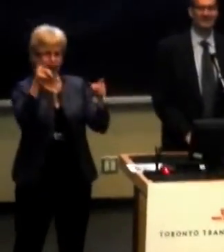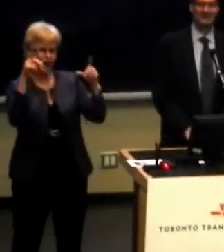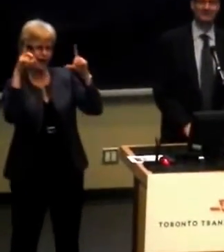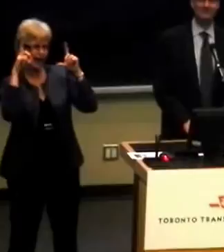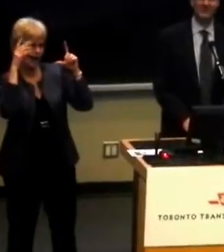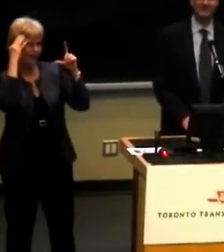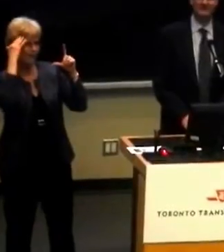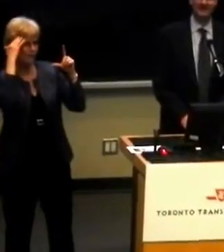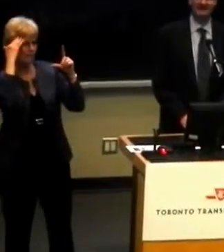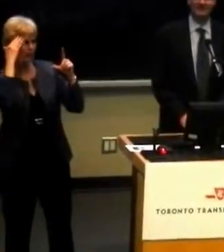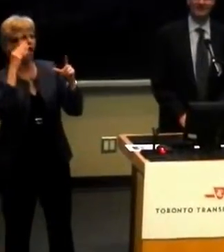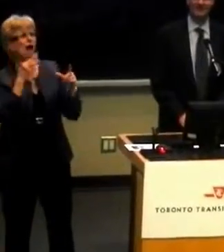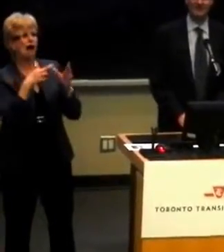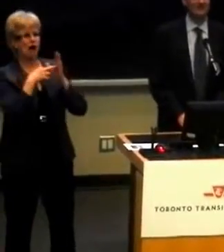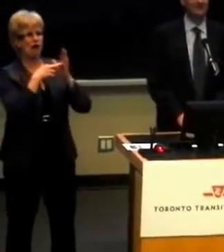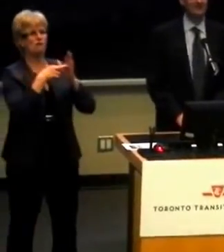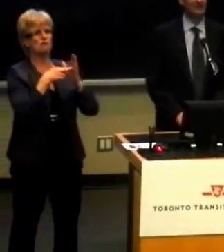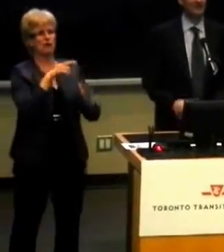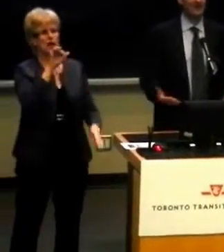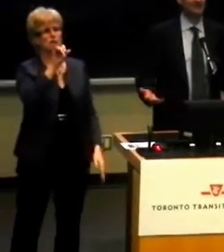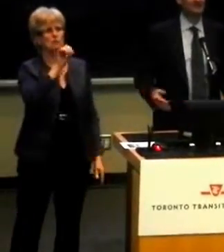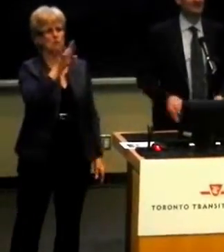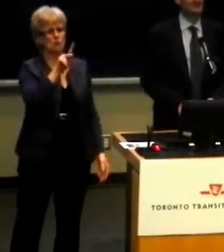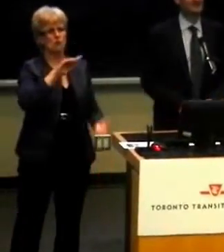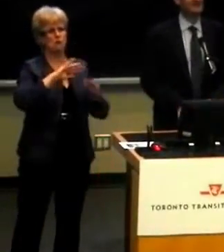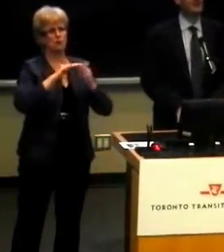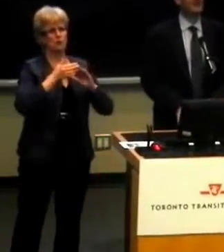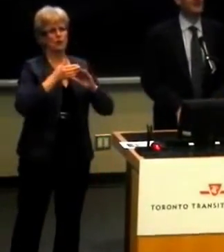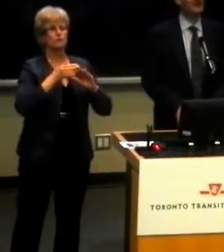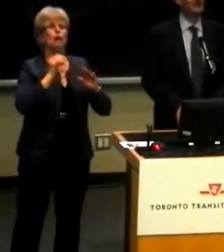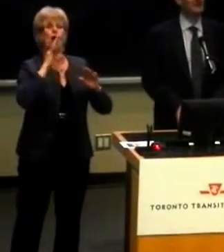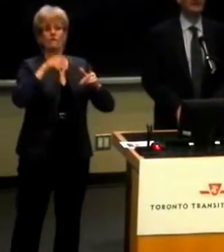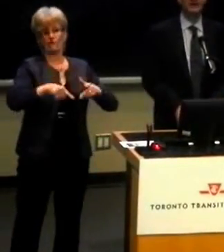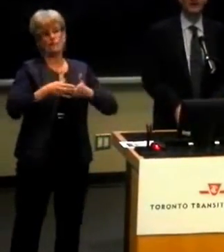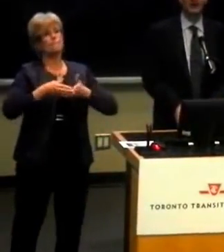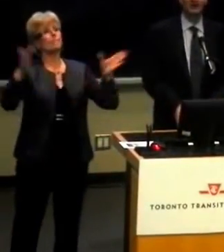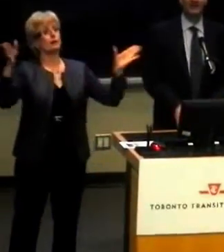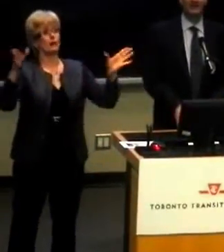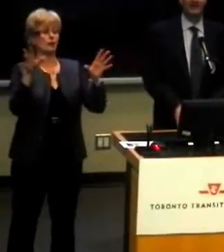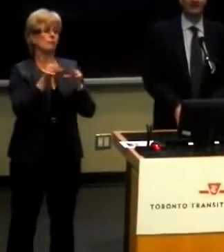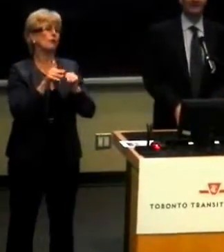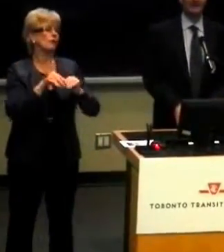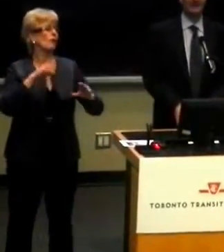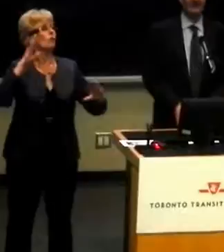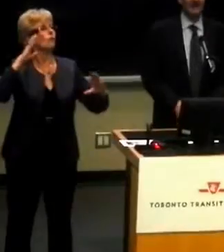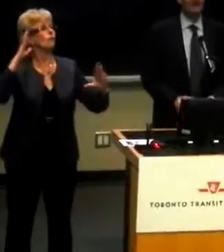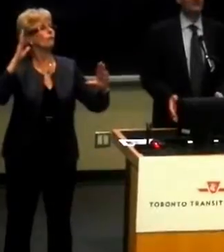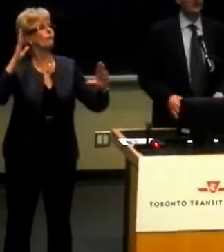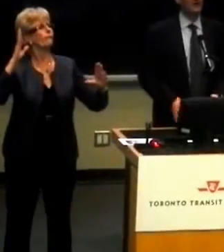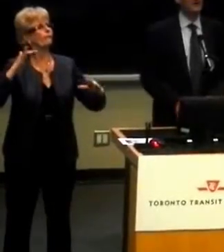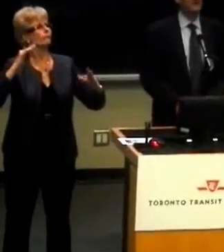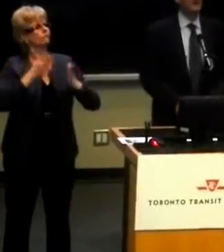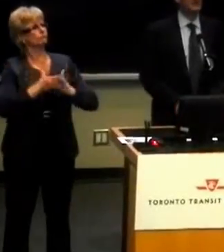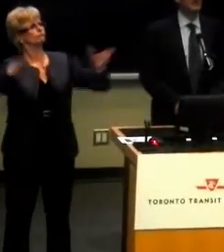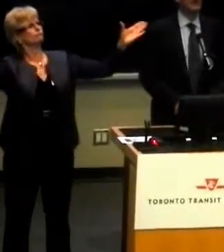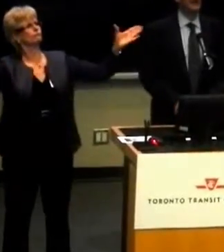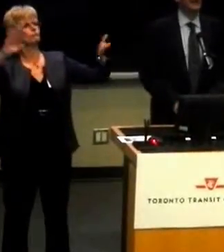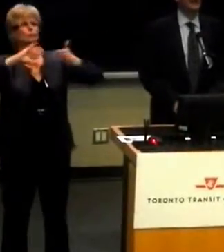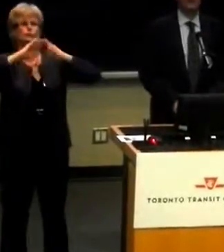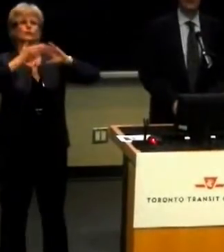so I know that there are some representatives from the York community, but obviously this is a public meeting, so hopefully we'll have a much broader